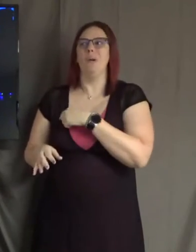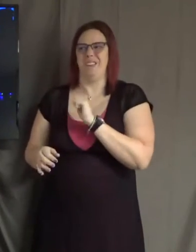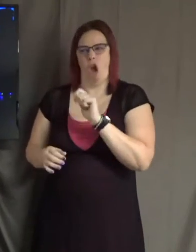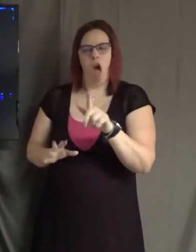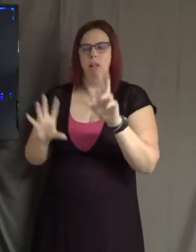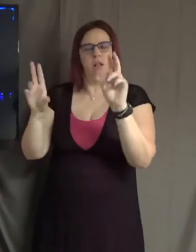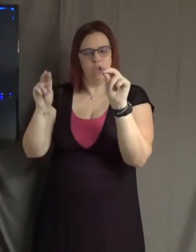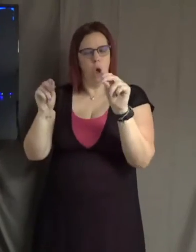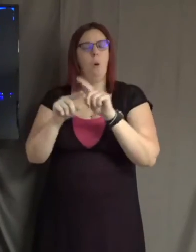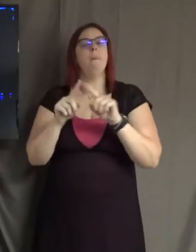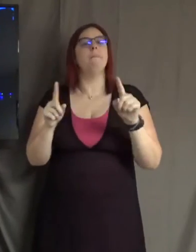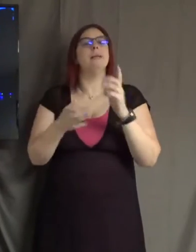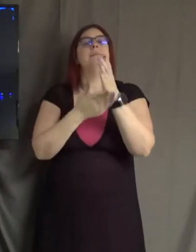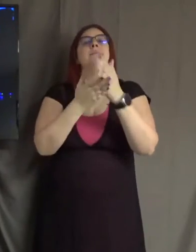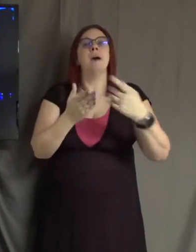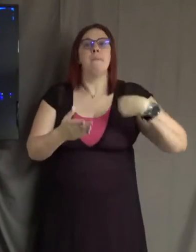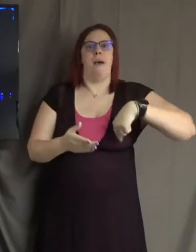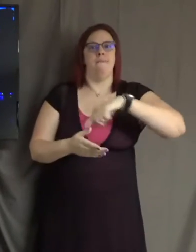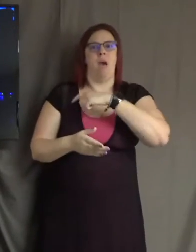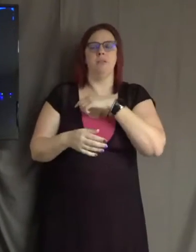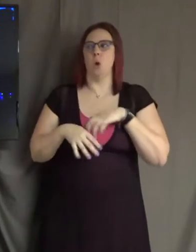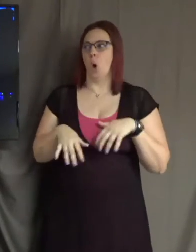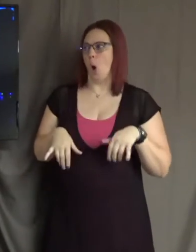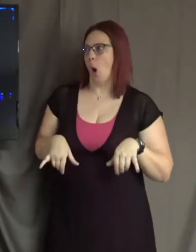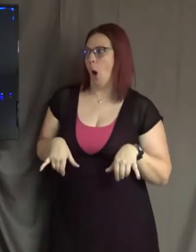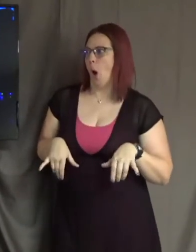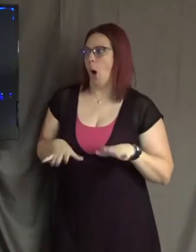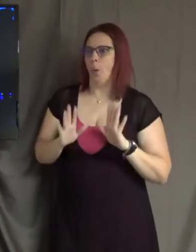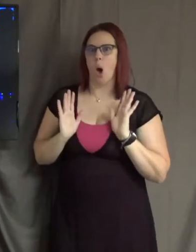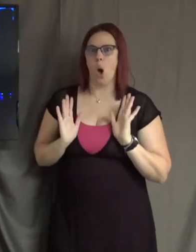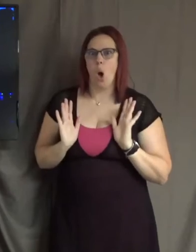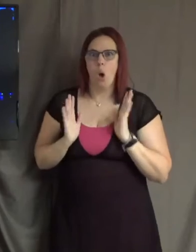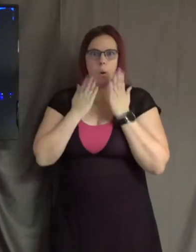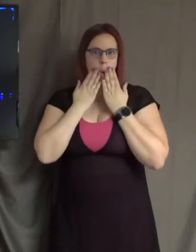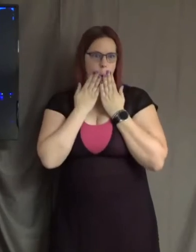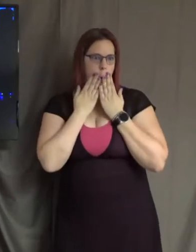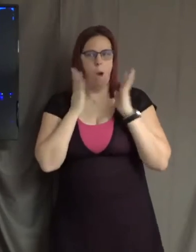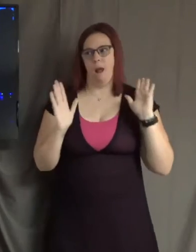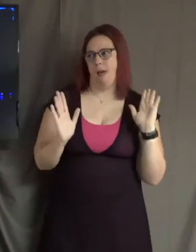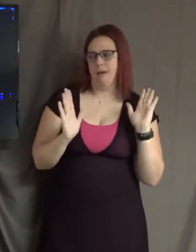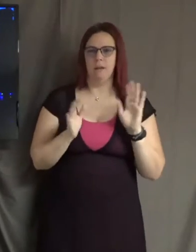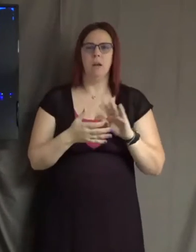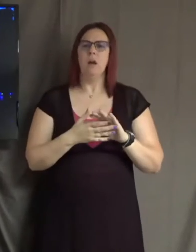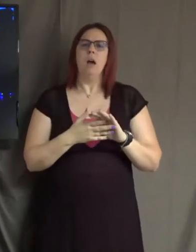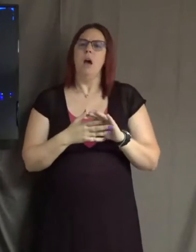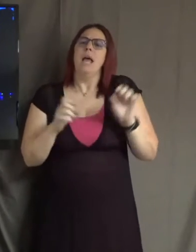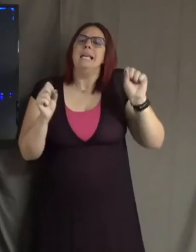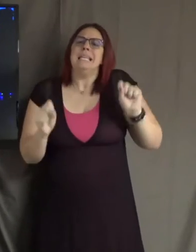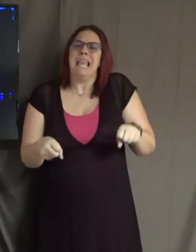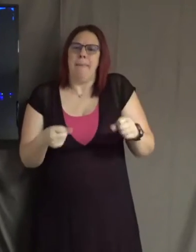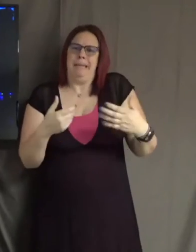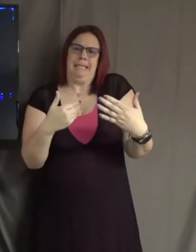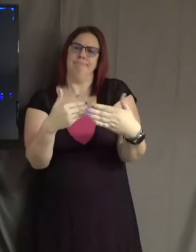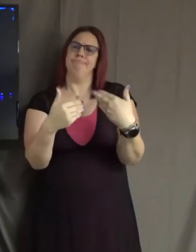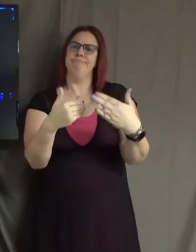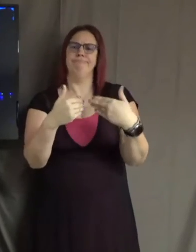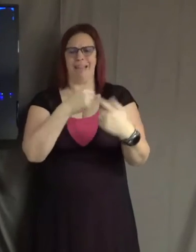because we get, can get caught up in it. It can be very tempting to get caught up in it. It's a pet peeve because I call it